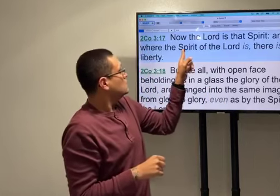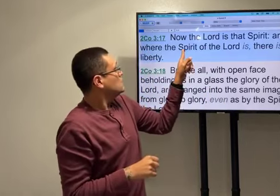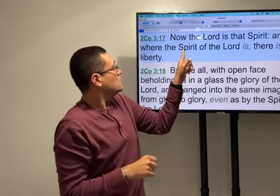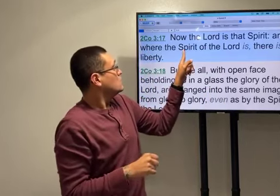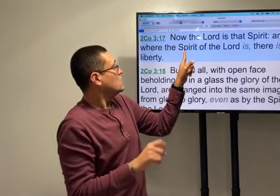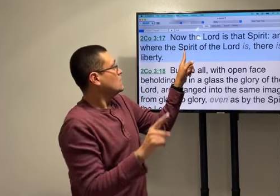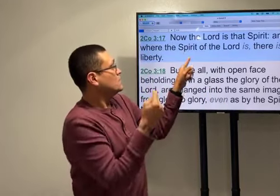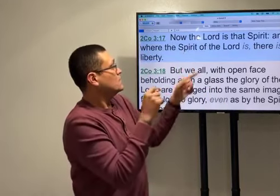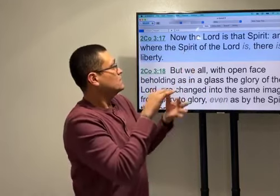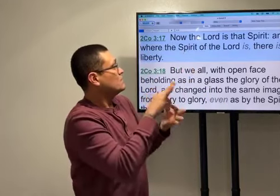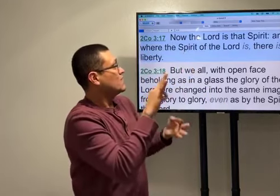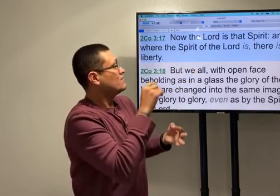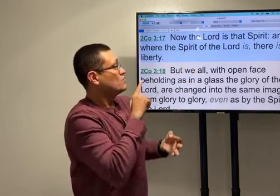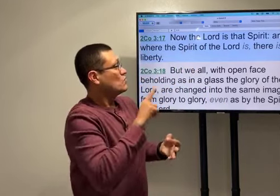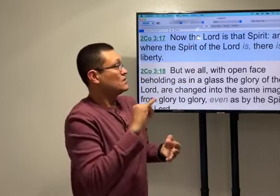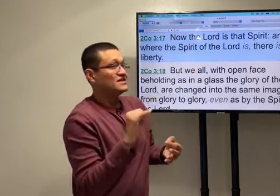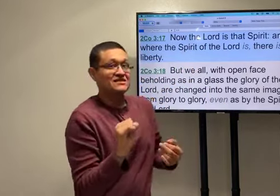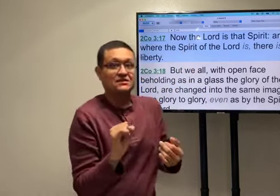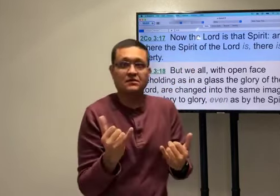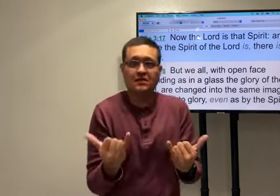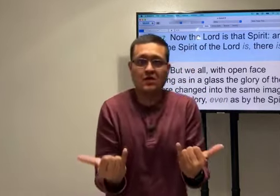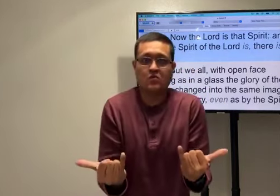And where the spirit of the Lord is. There is liberty.